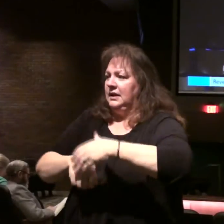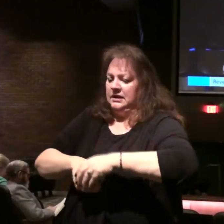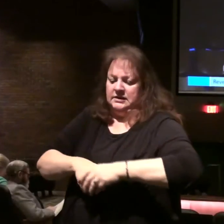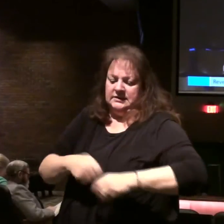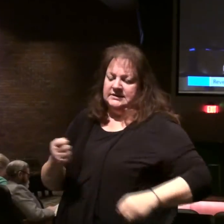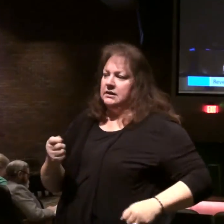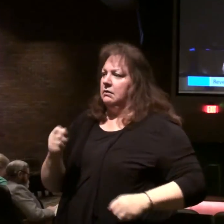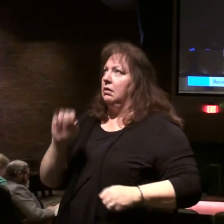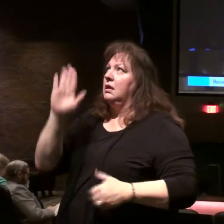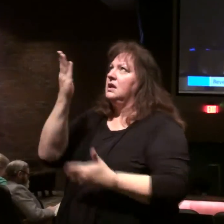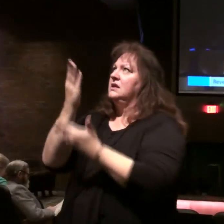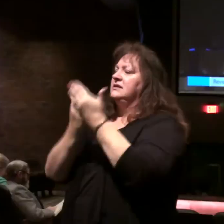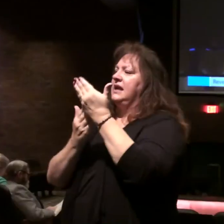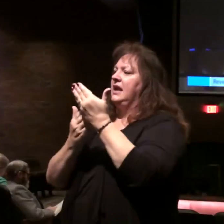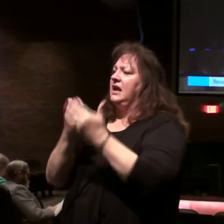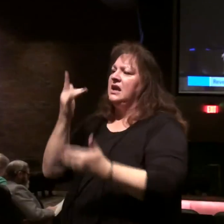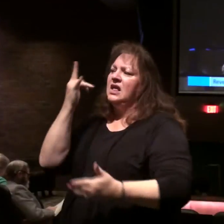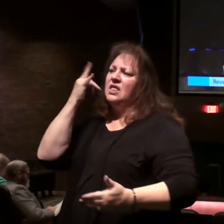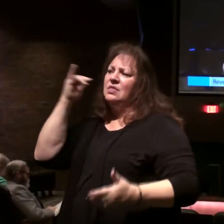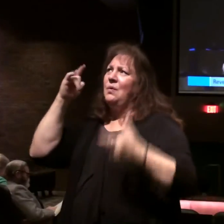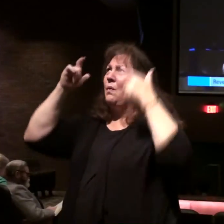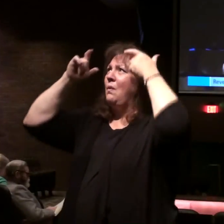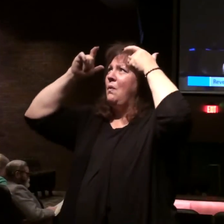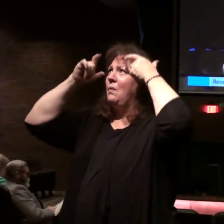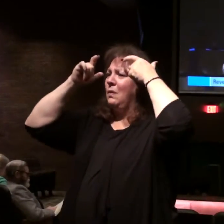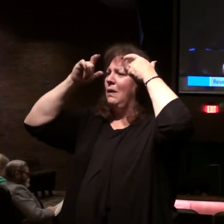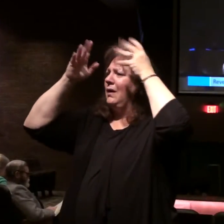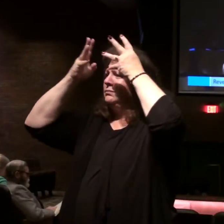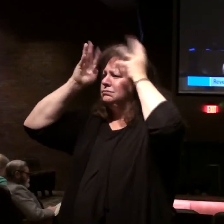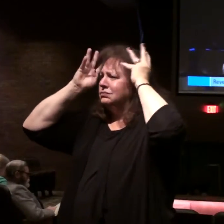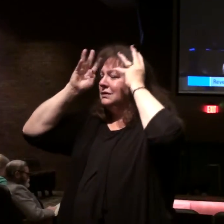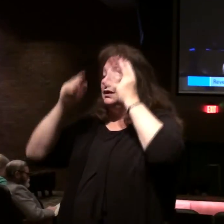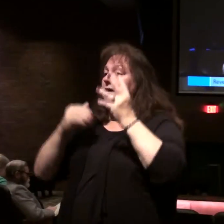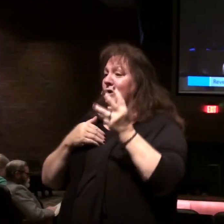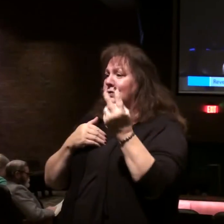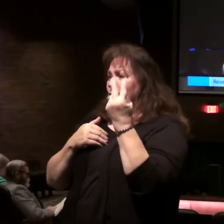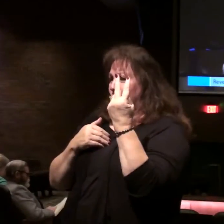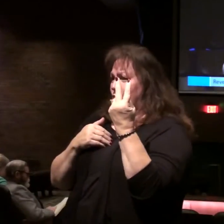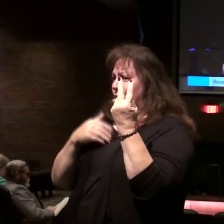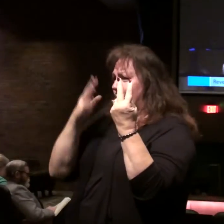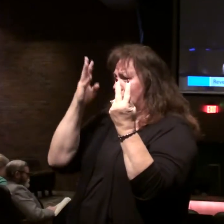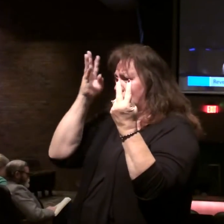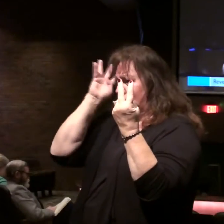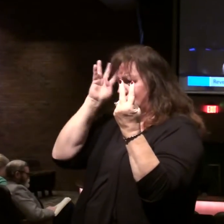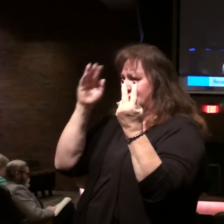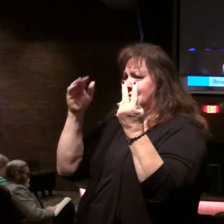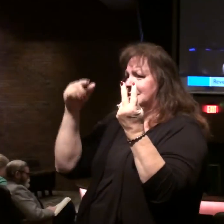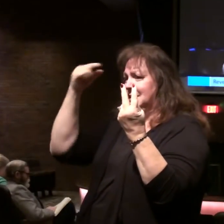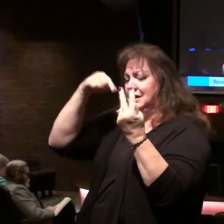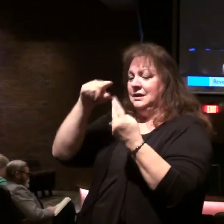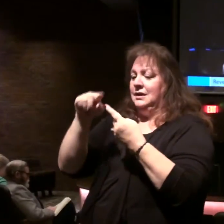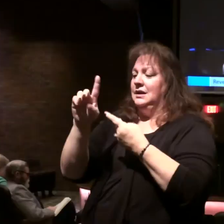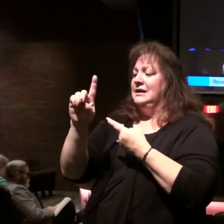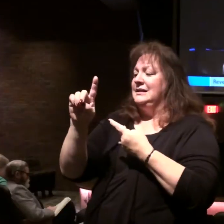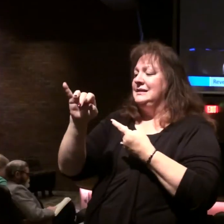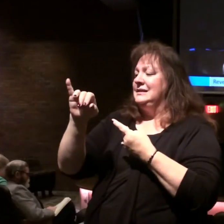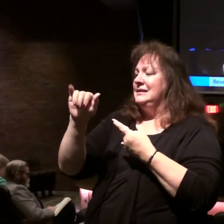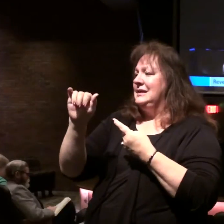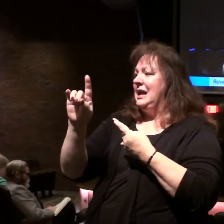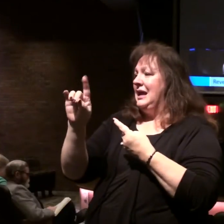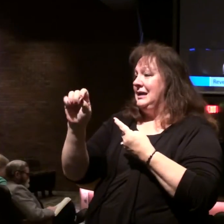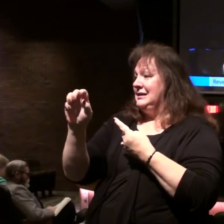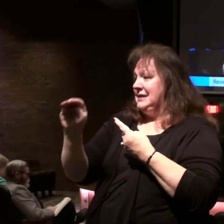his hand. The golden crown, you're familiar, there are two crowns in Greek. A diadem crown,